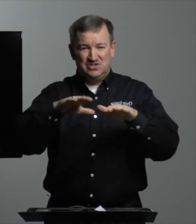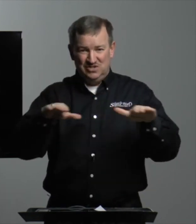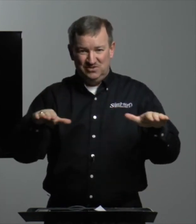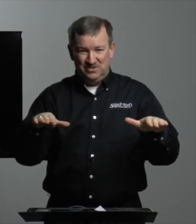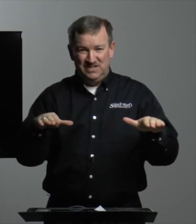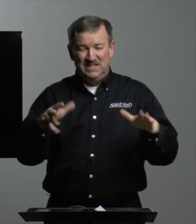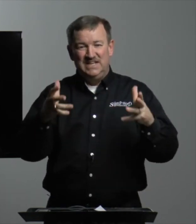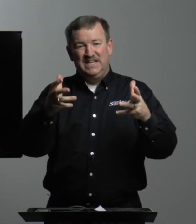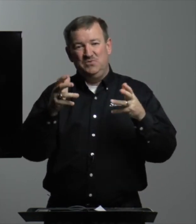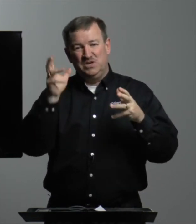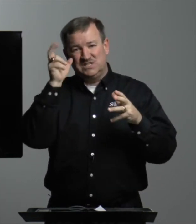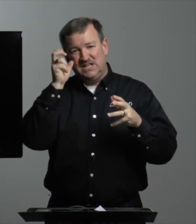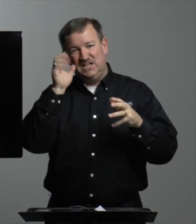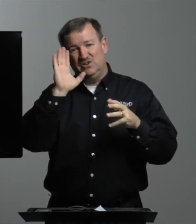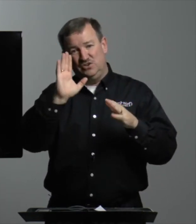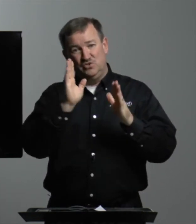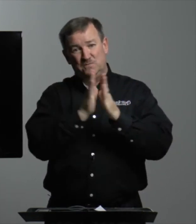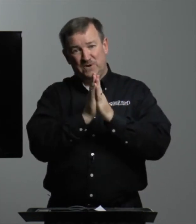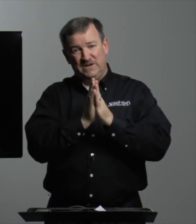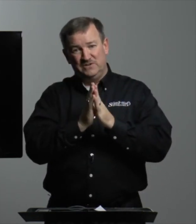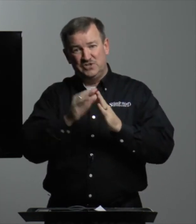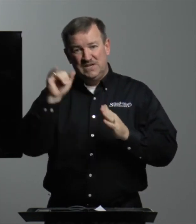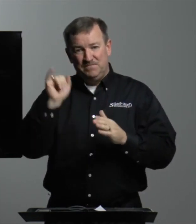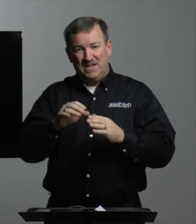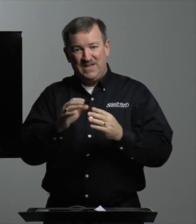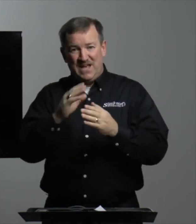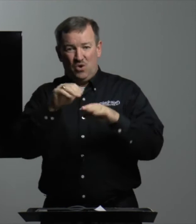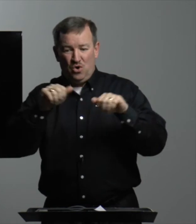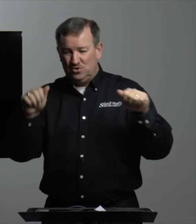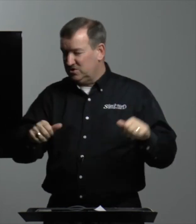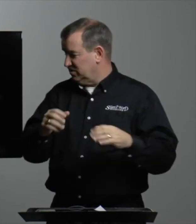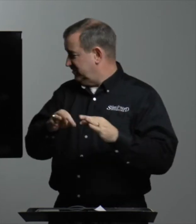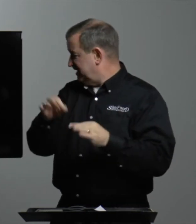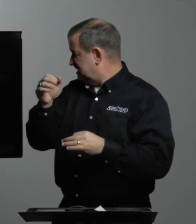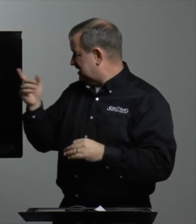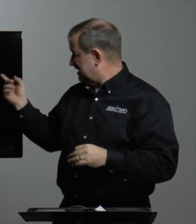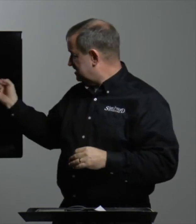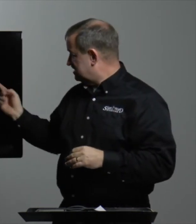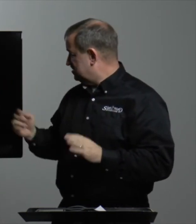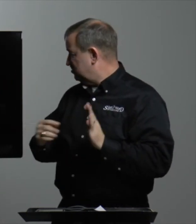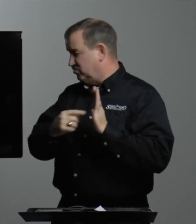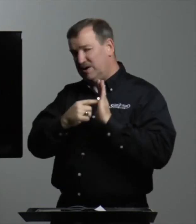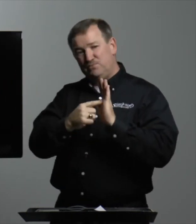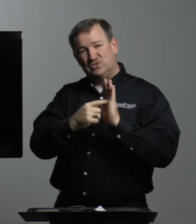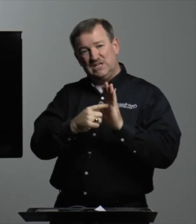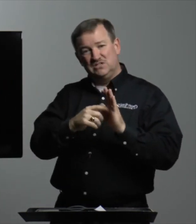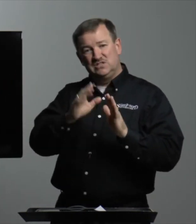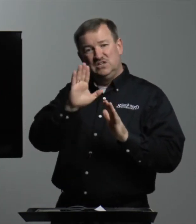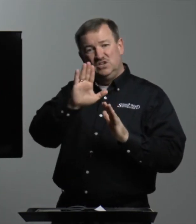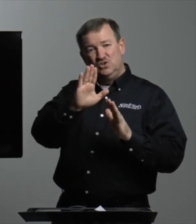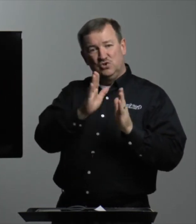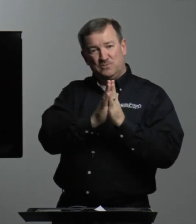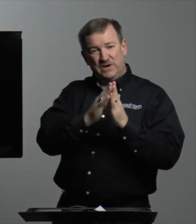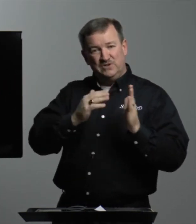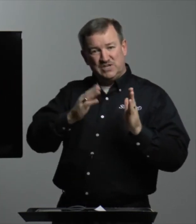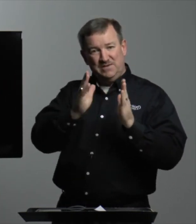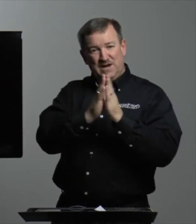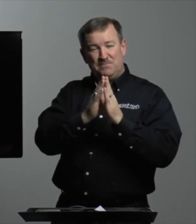his children. He wants to hear your prayers and that altar of incense represents your prayers and my